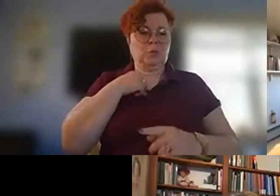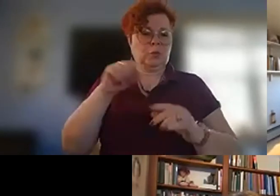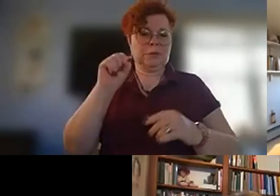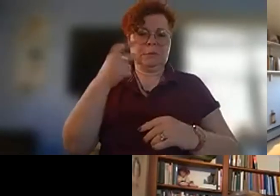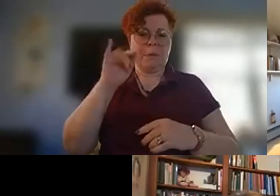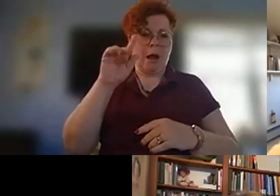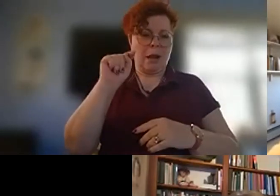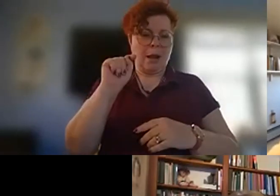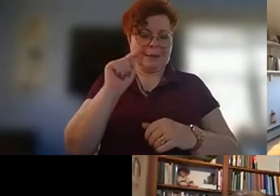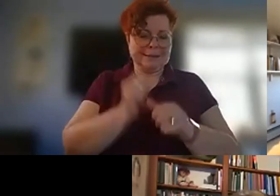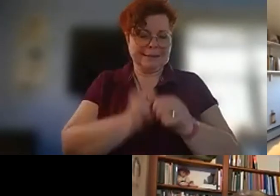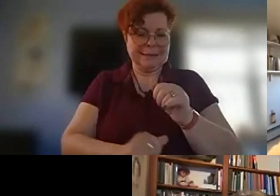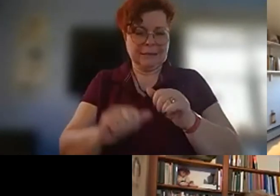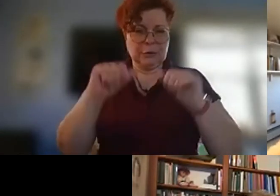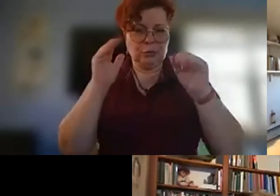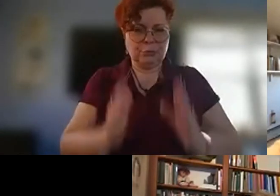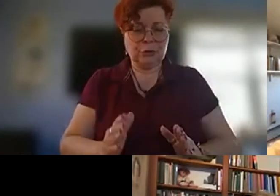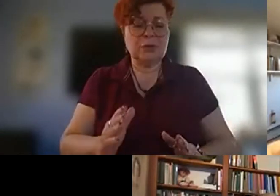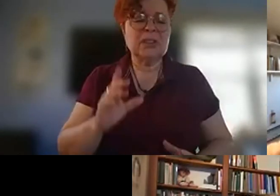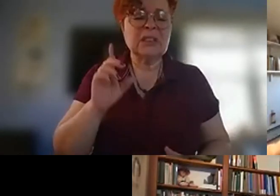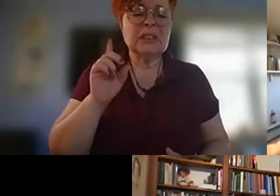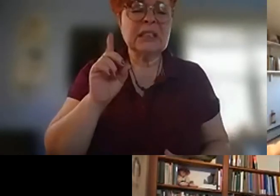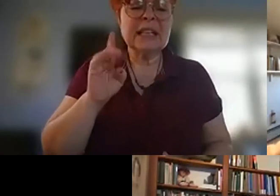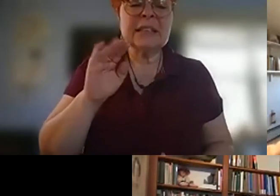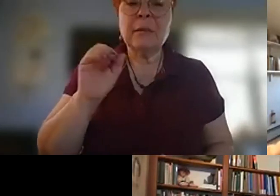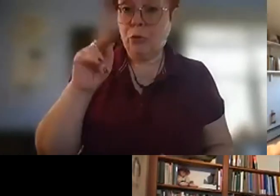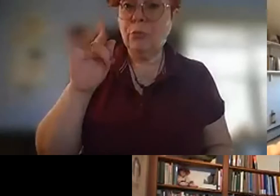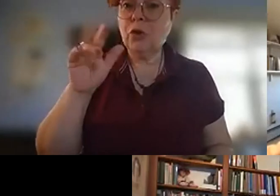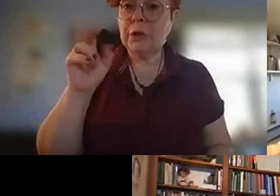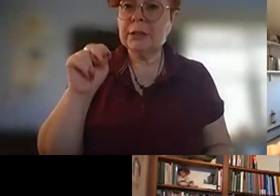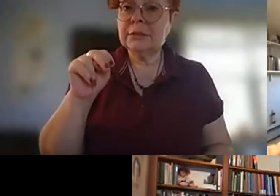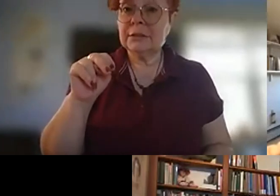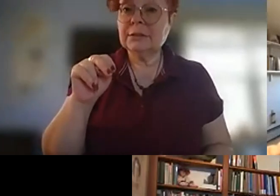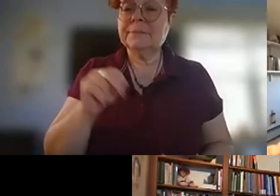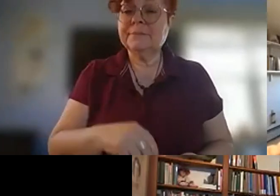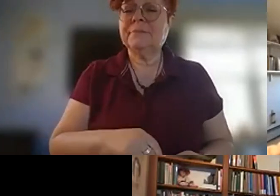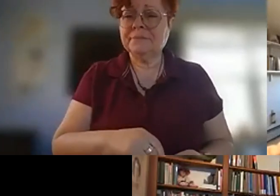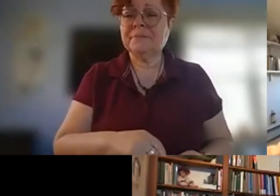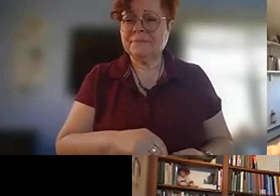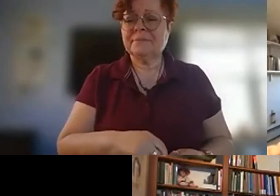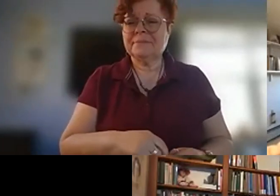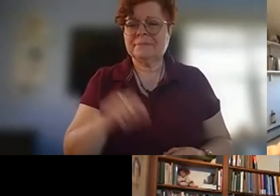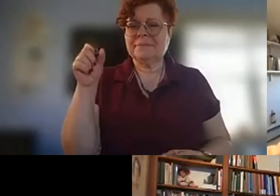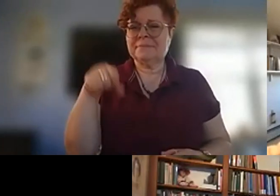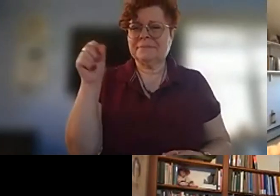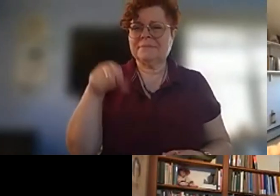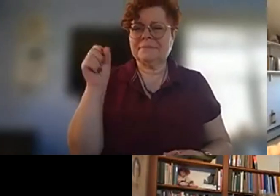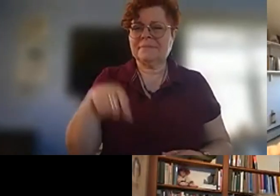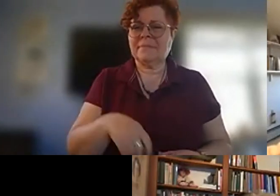person deborah perkins is that right is it deborah perkins okay i believe